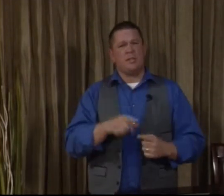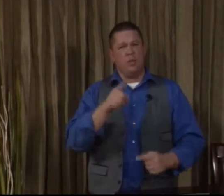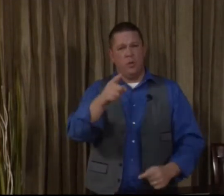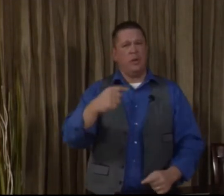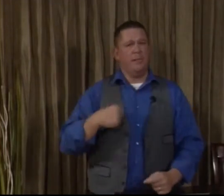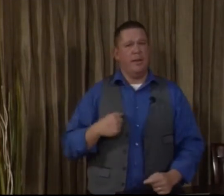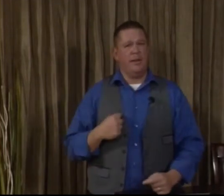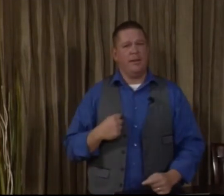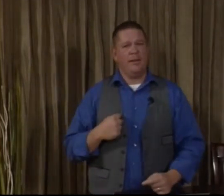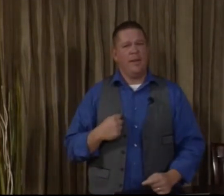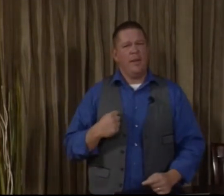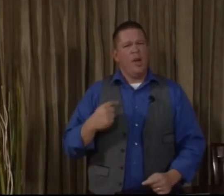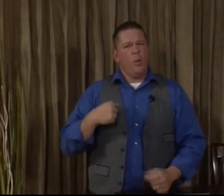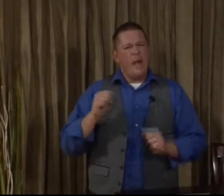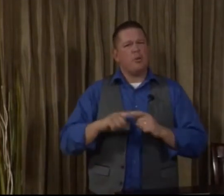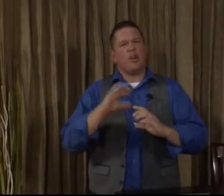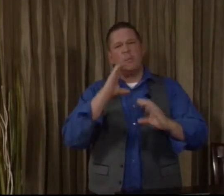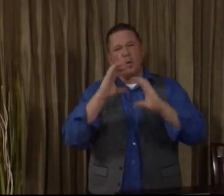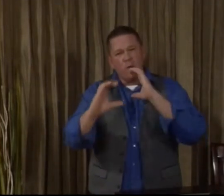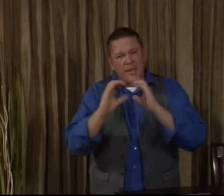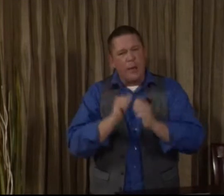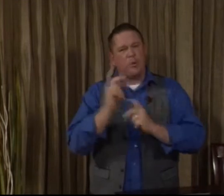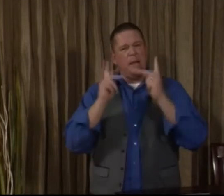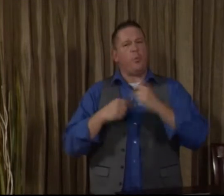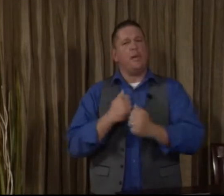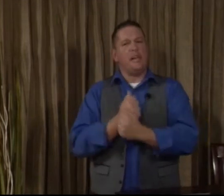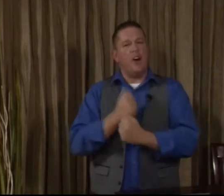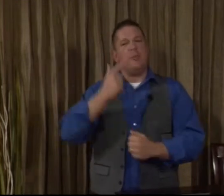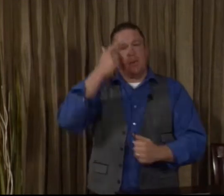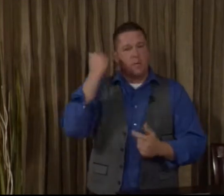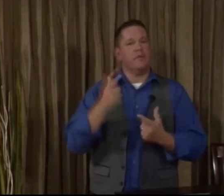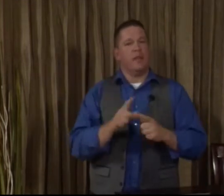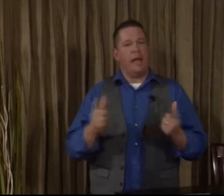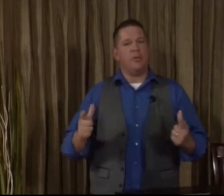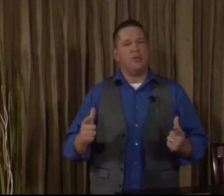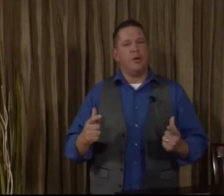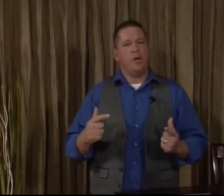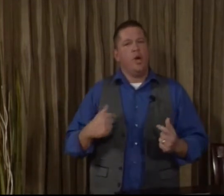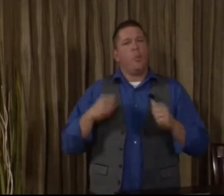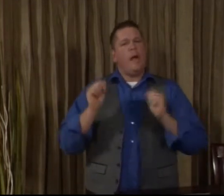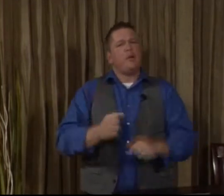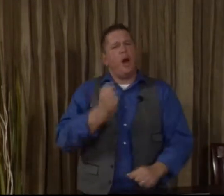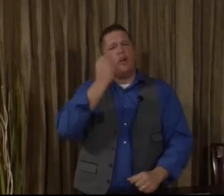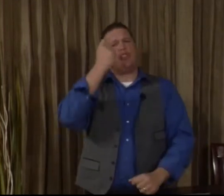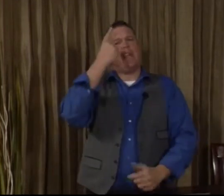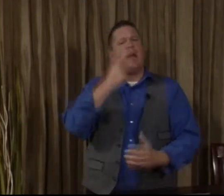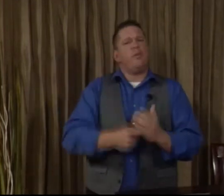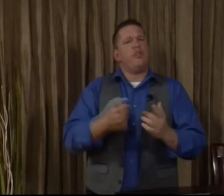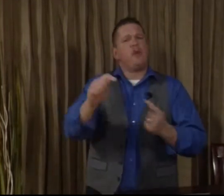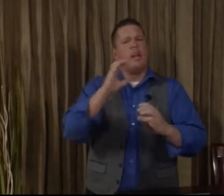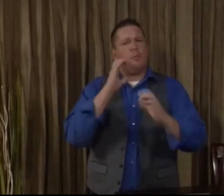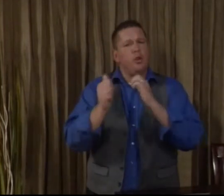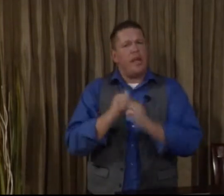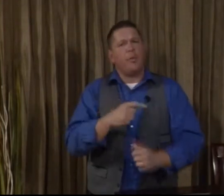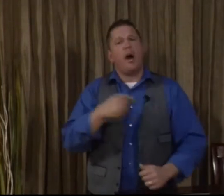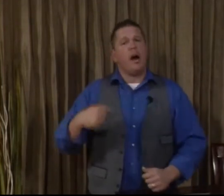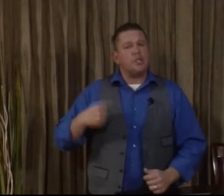to you and to me. We're able to communicate with people we love because of language. We're able to understand what they're trying to communicate with us